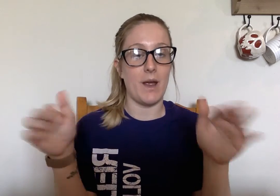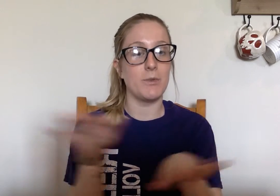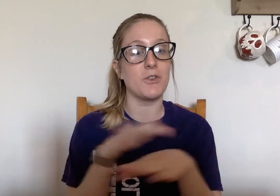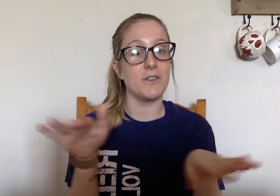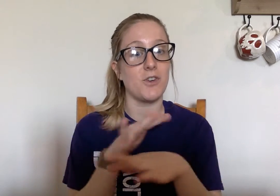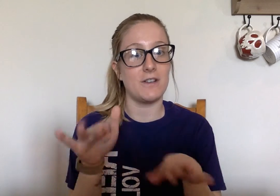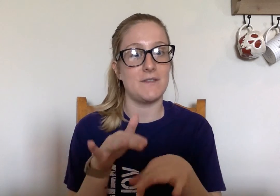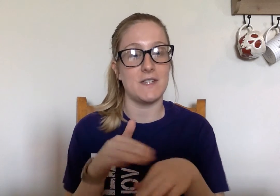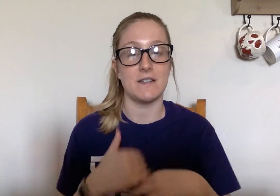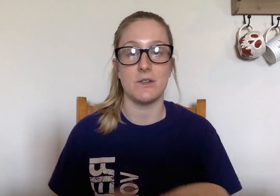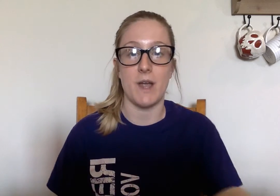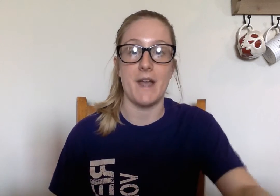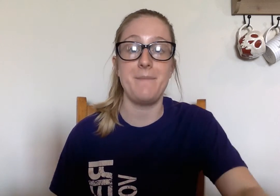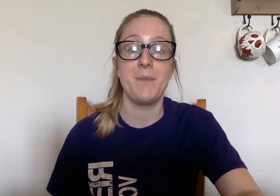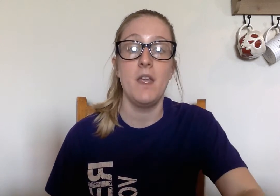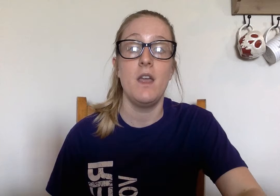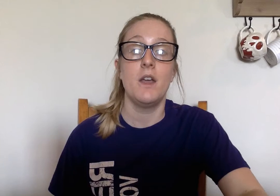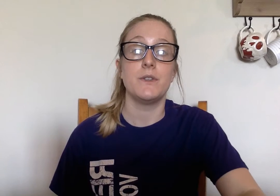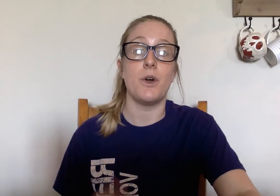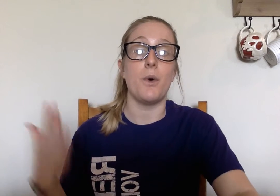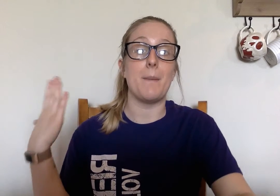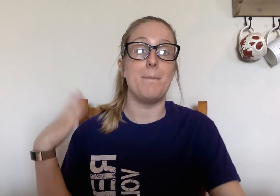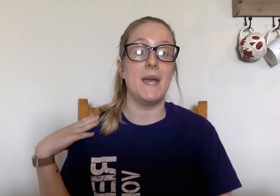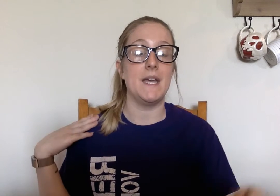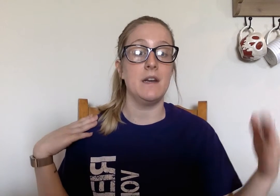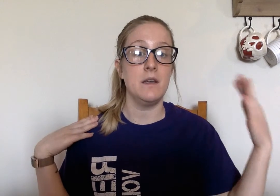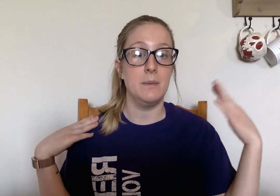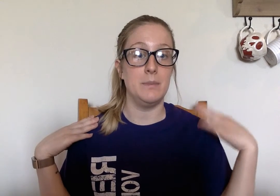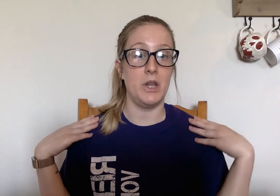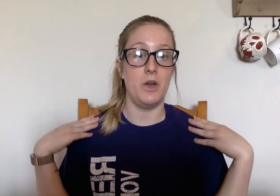rhymes. Crisscross if it doesn't, okay? So Ben, blow.